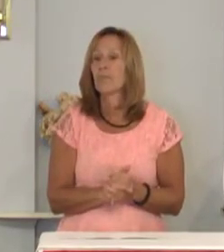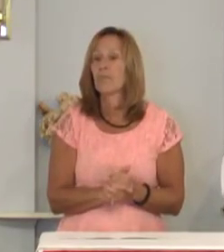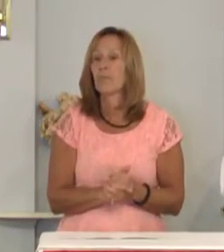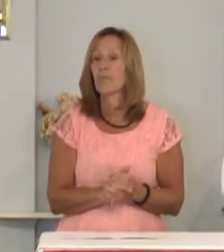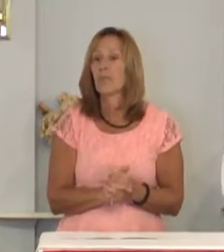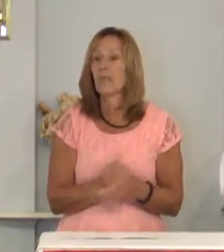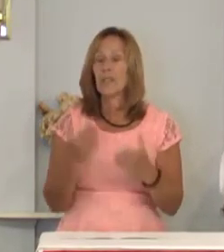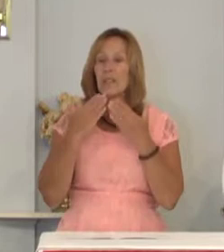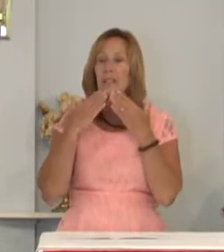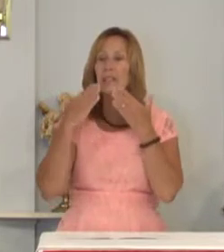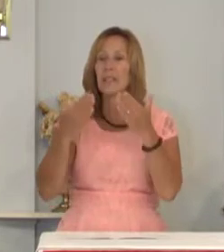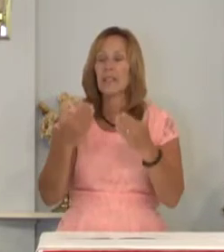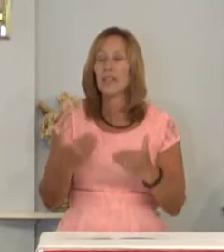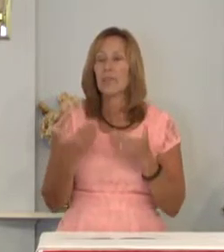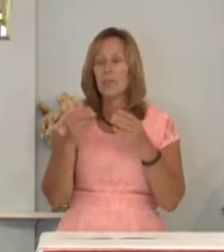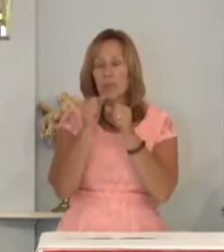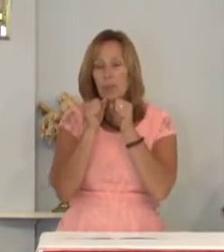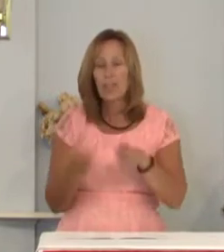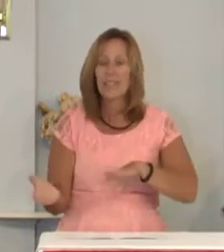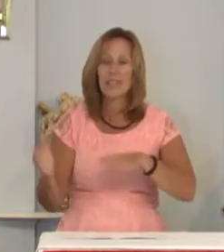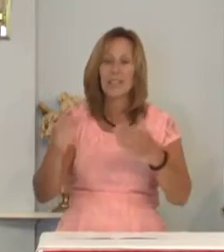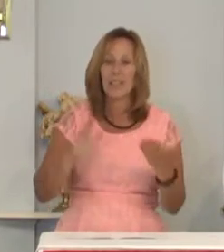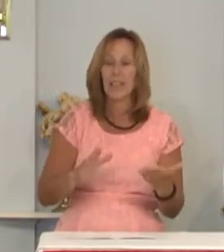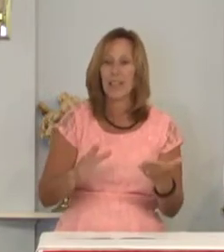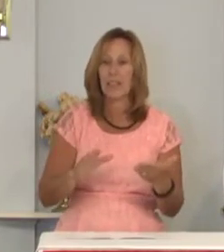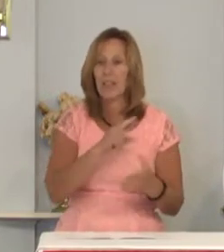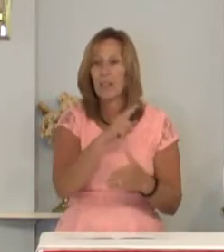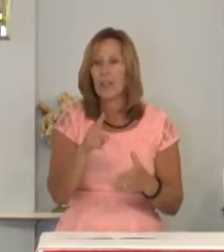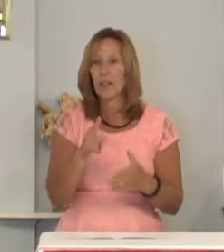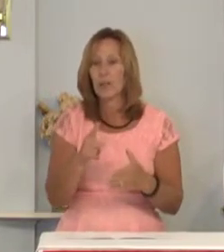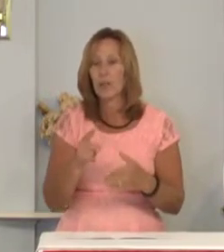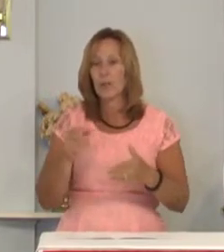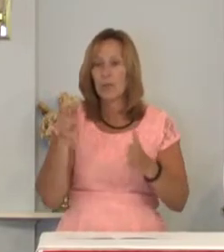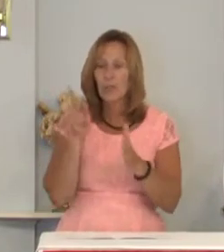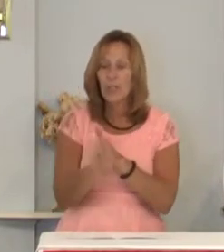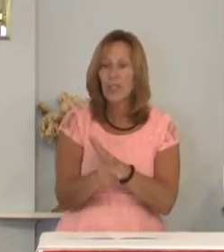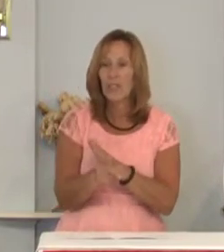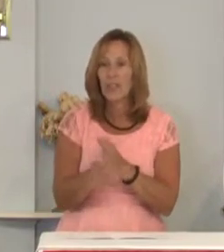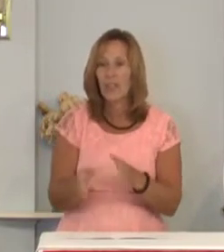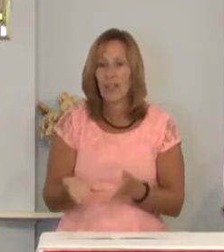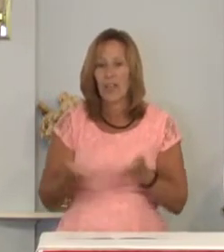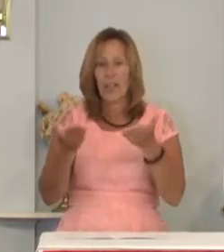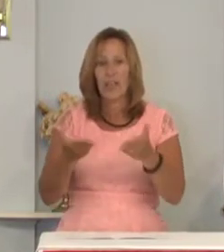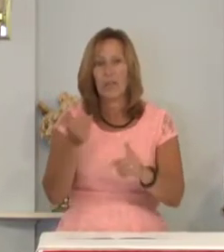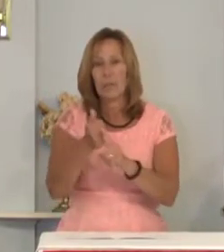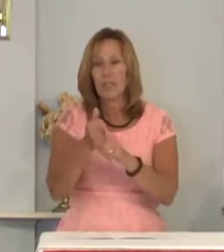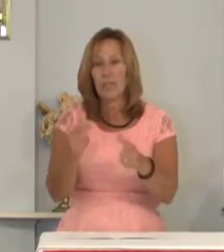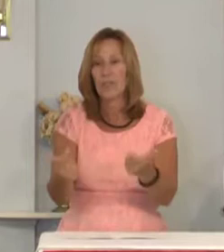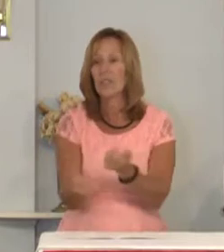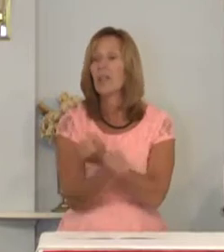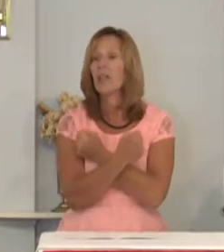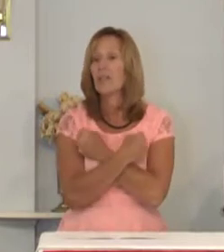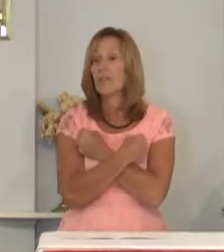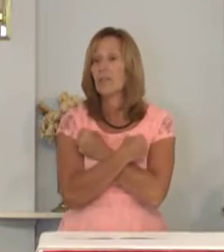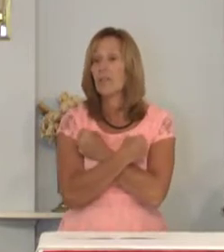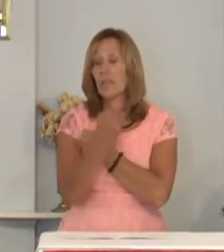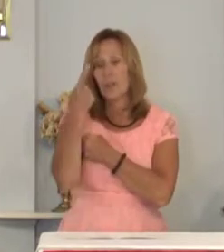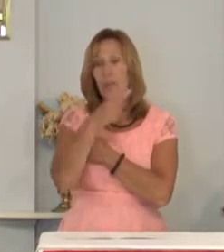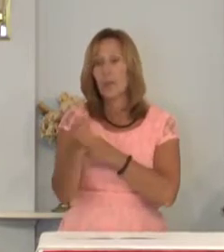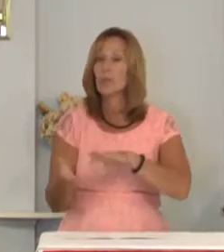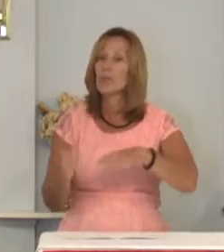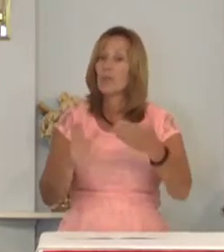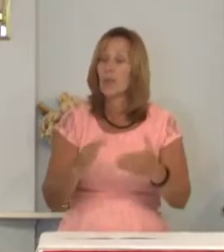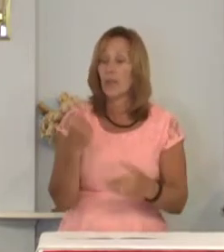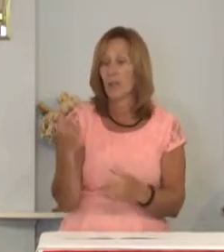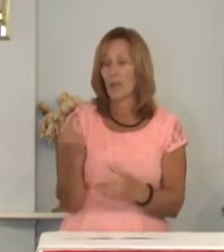in thanksgiving for the blessed dead those martyred and those who gave themselves in love those who